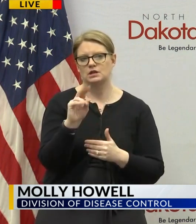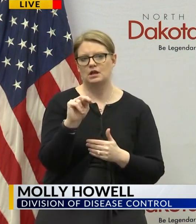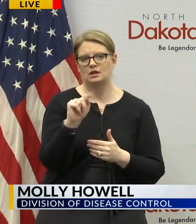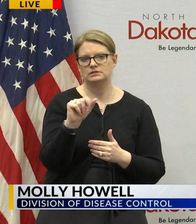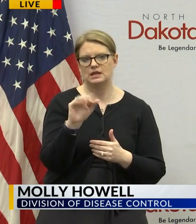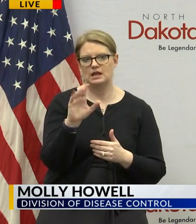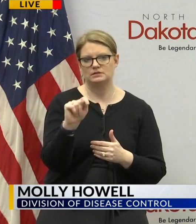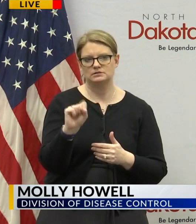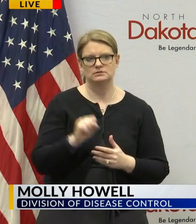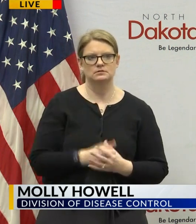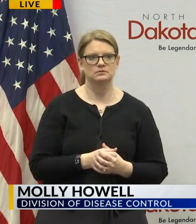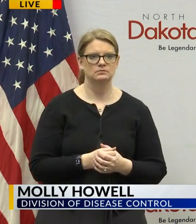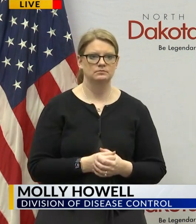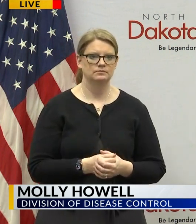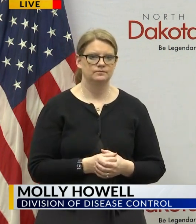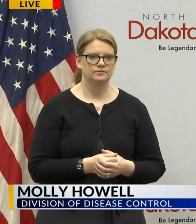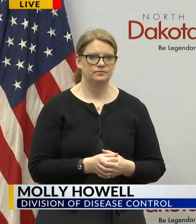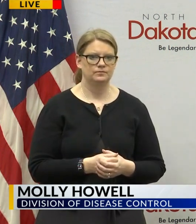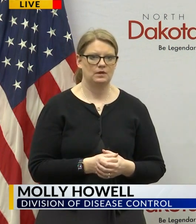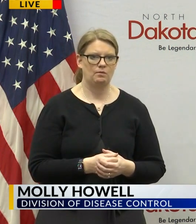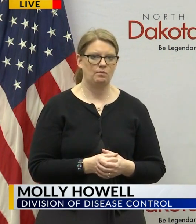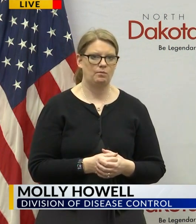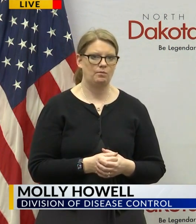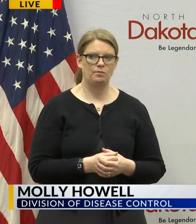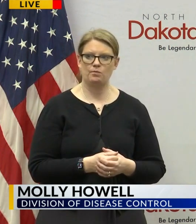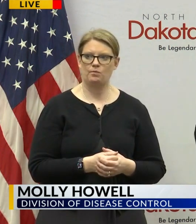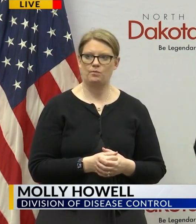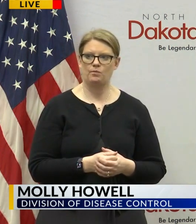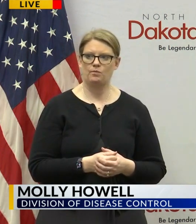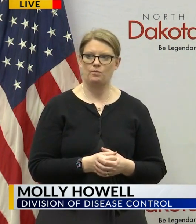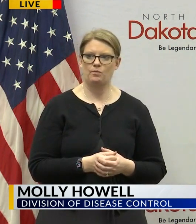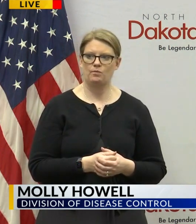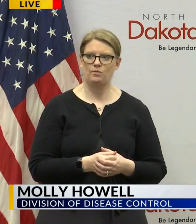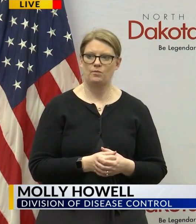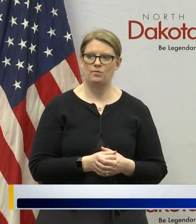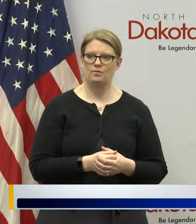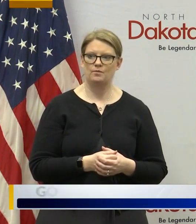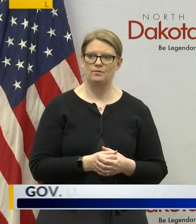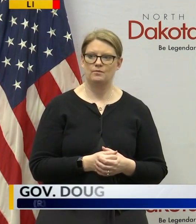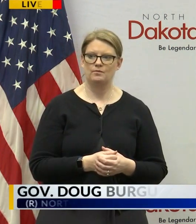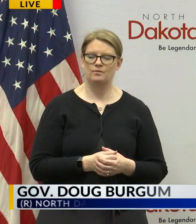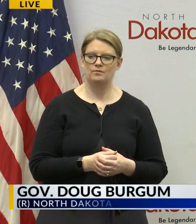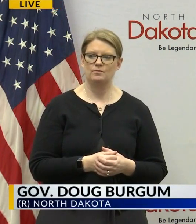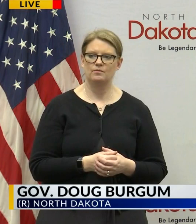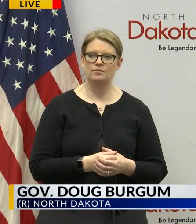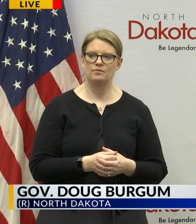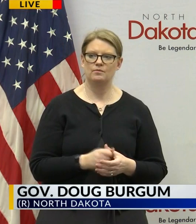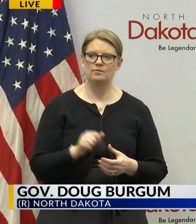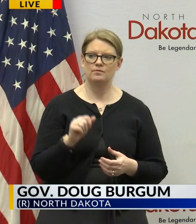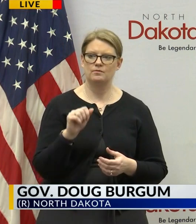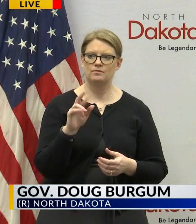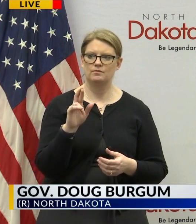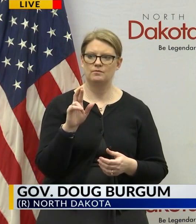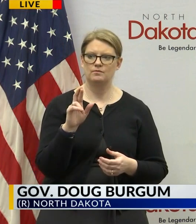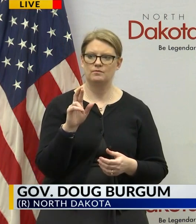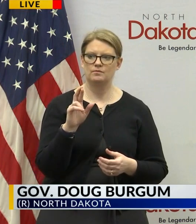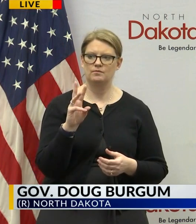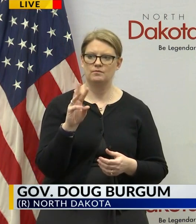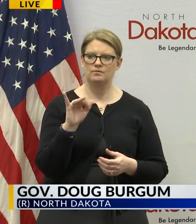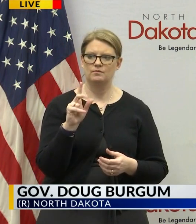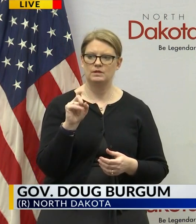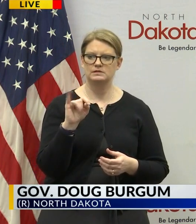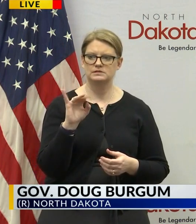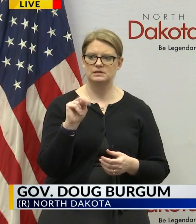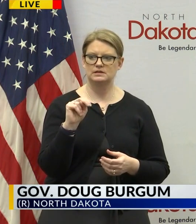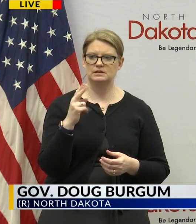a question from renee jean with the wilson herald that